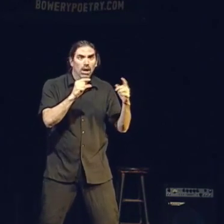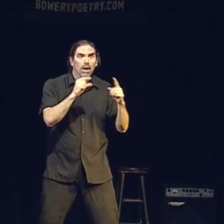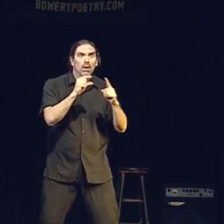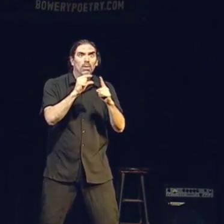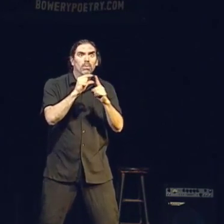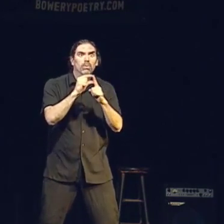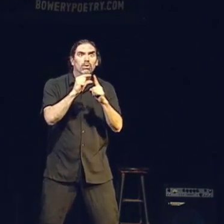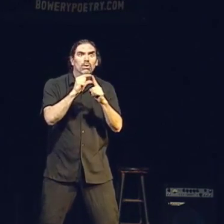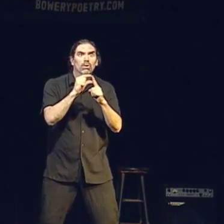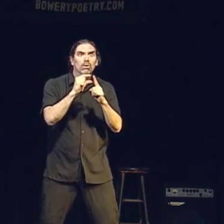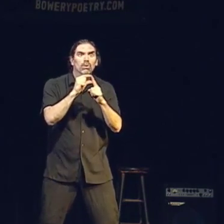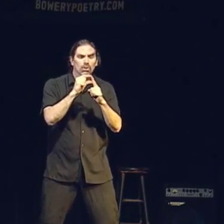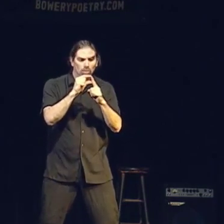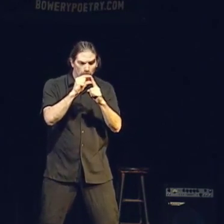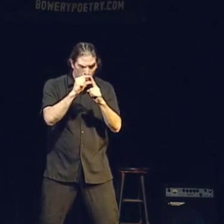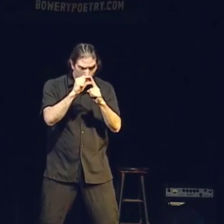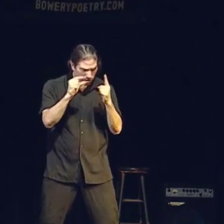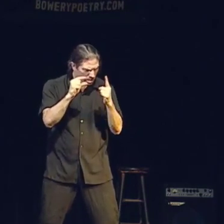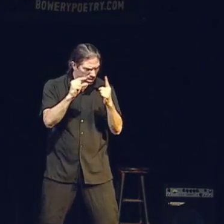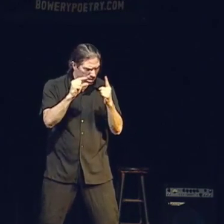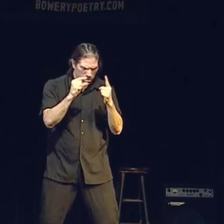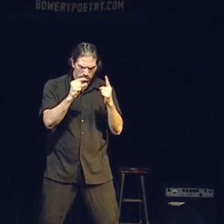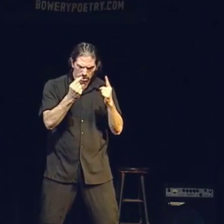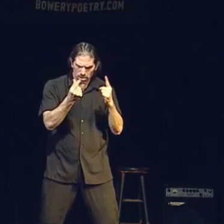It's a word. He breaks it.